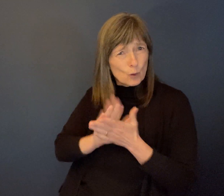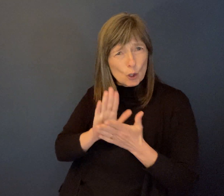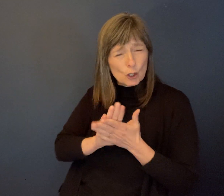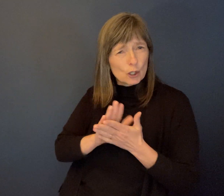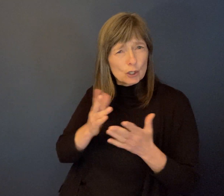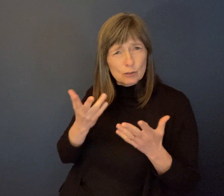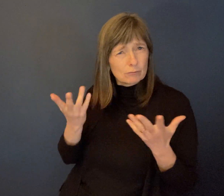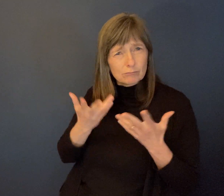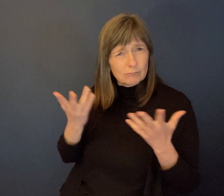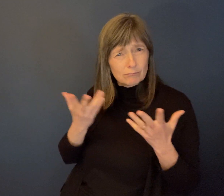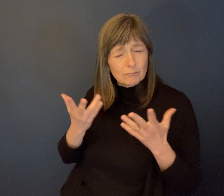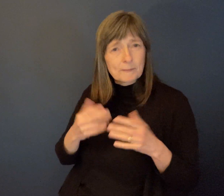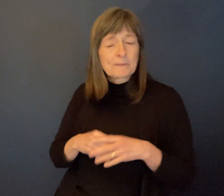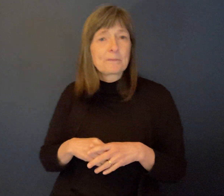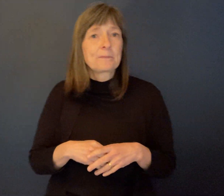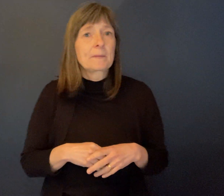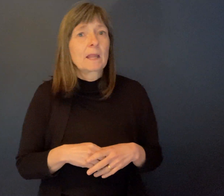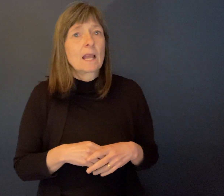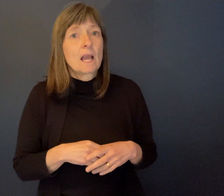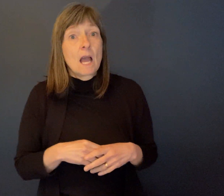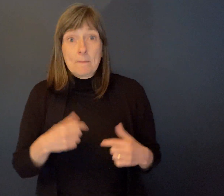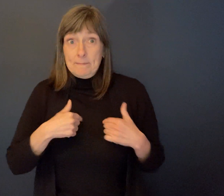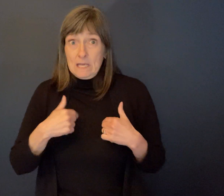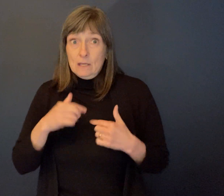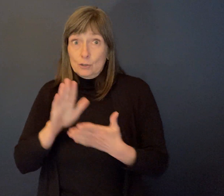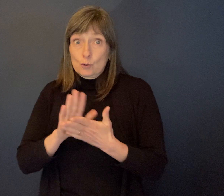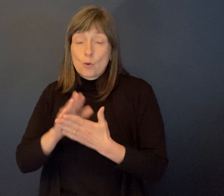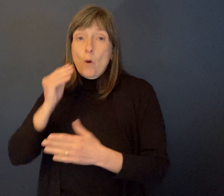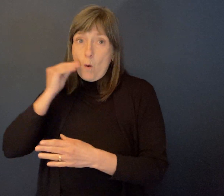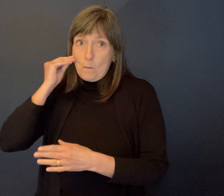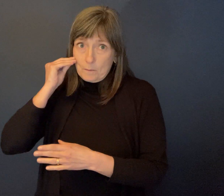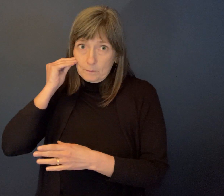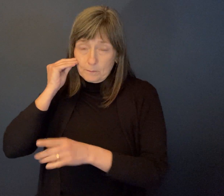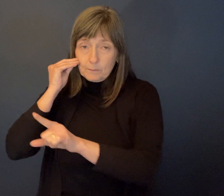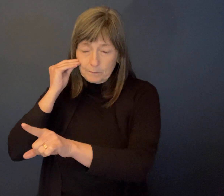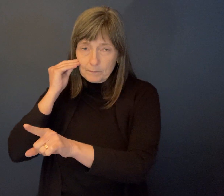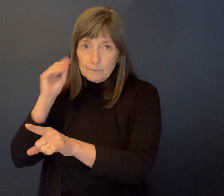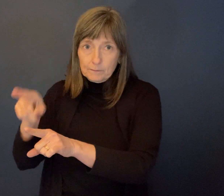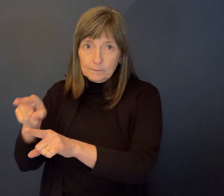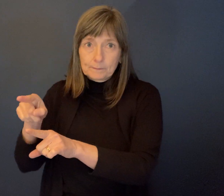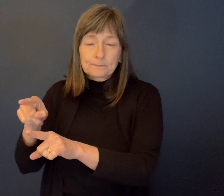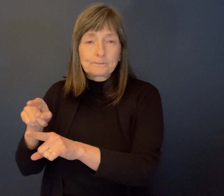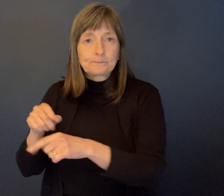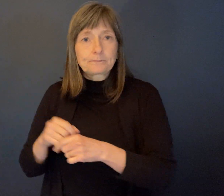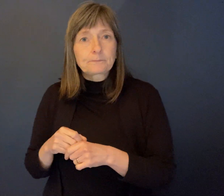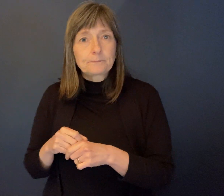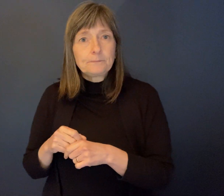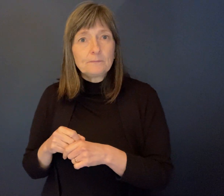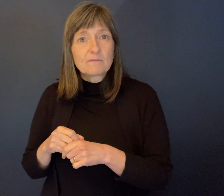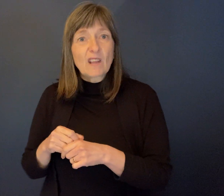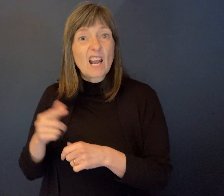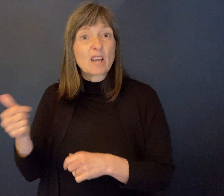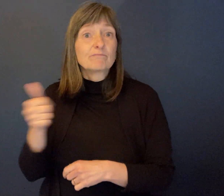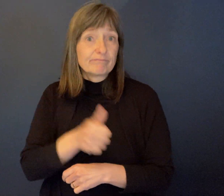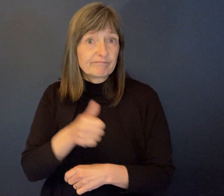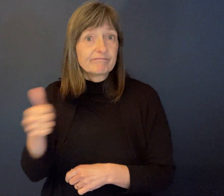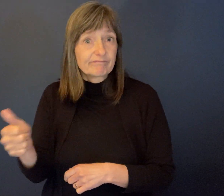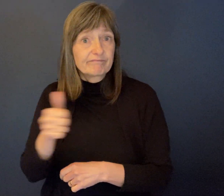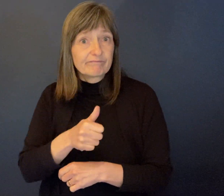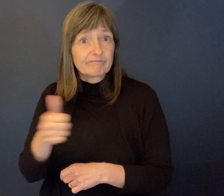I know I went to school at home. When I was in St. Mary's, I went to school and back and forth. I would say a lot of